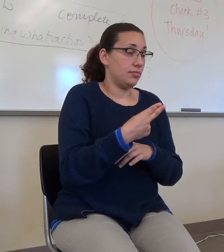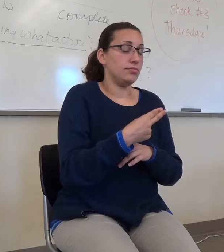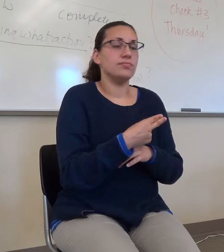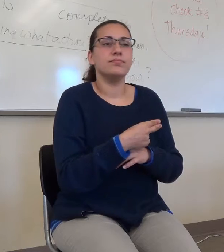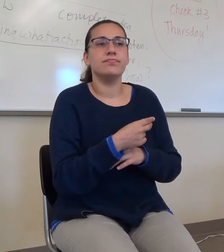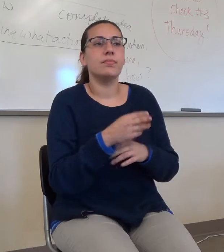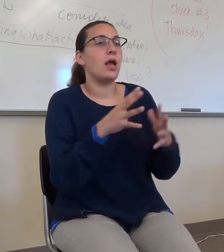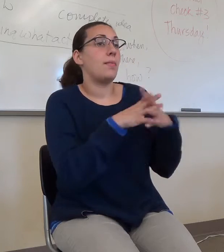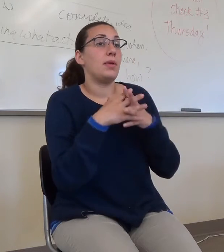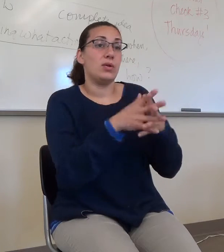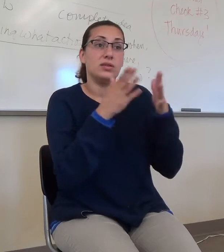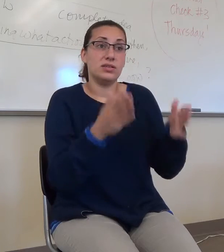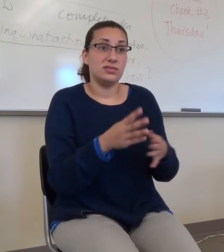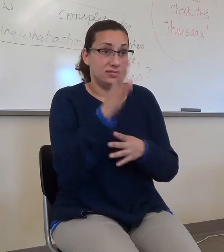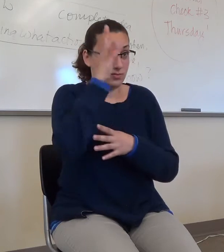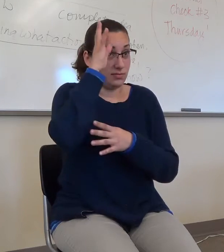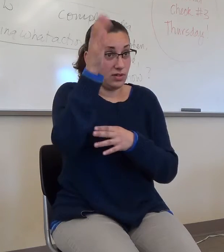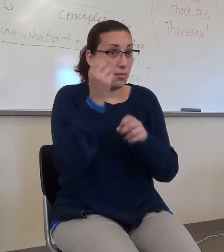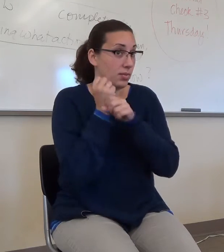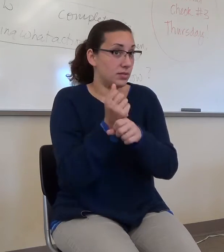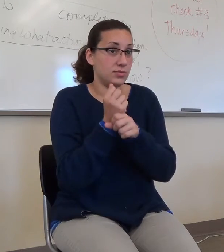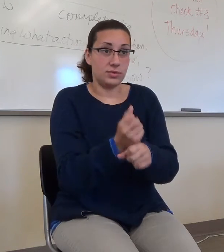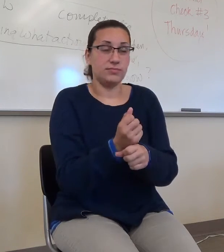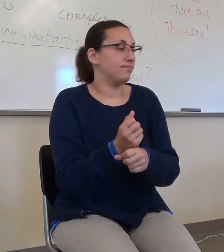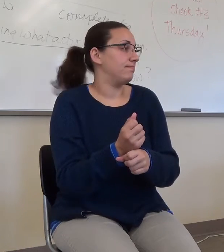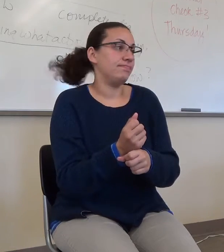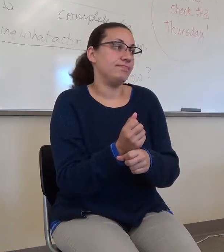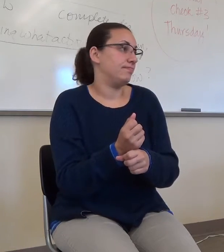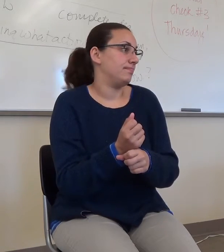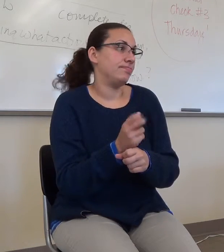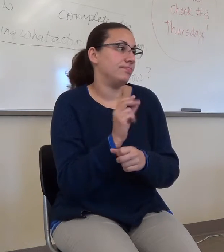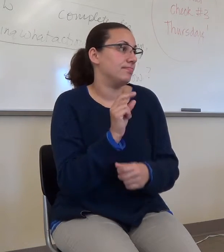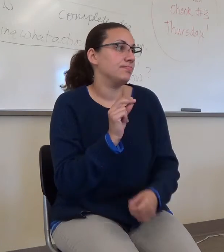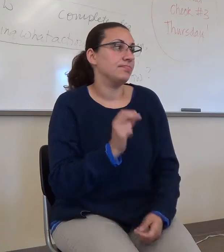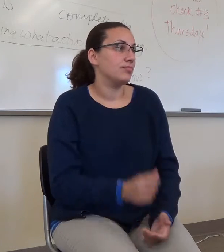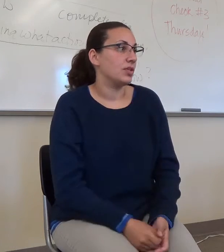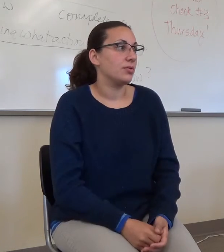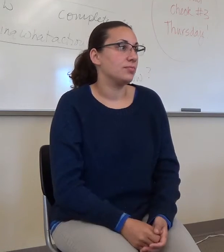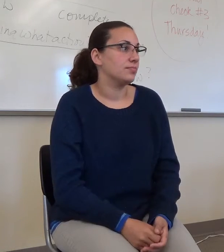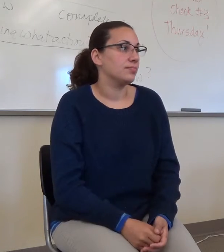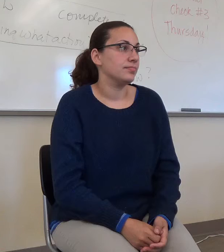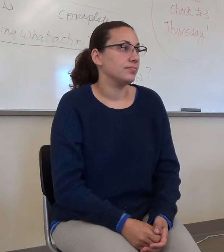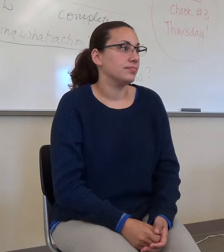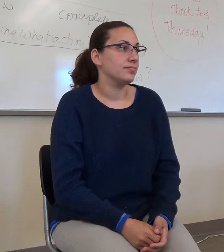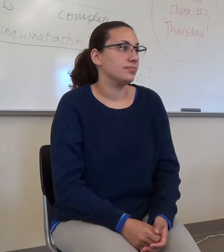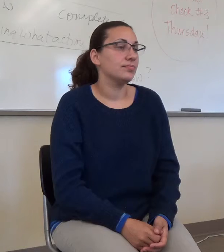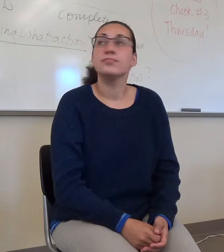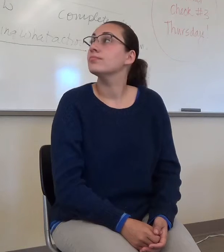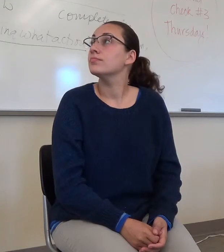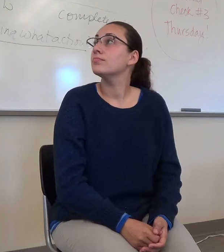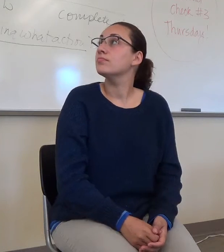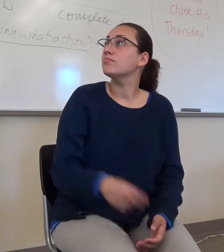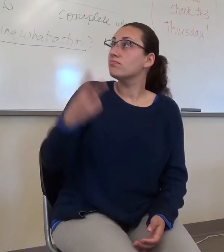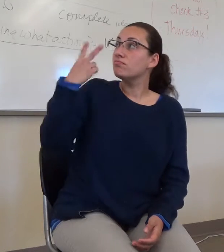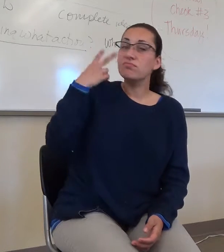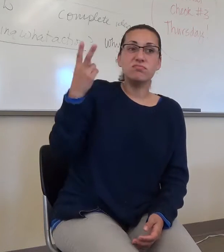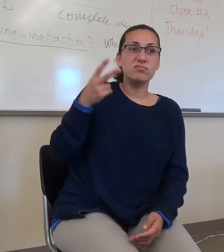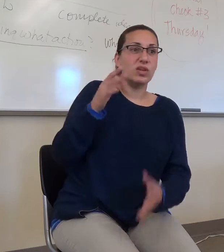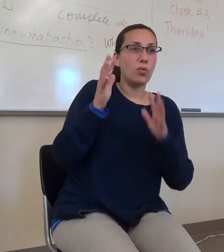So if we just look at this, what does it look like the rest of the paragraph is going to